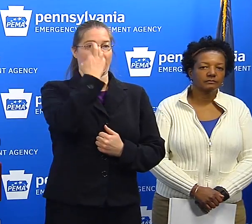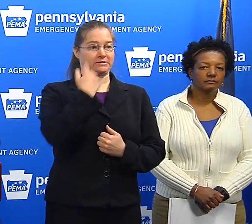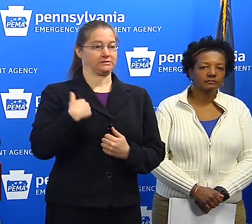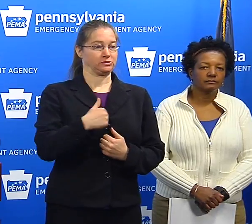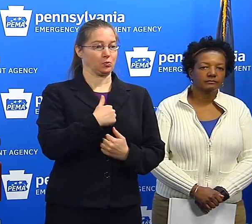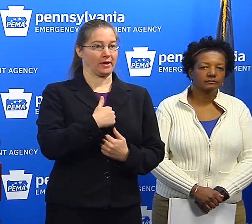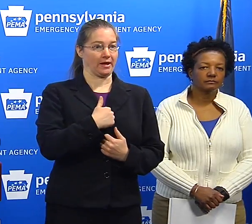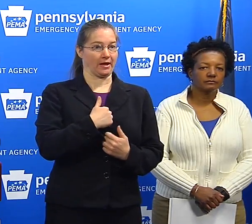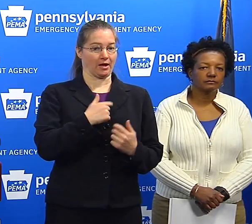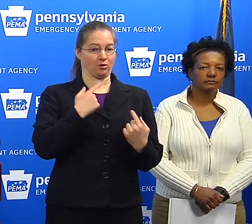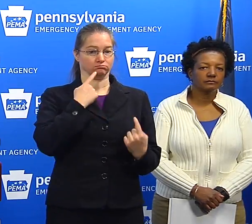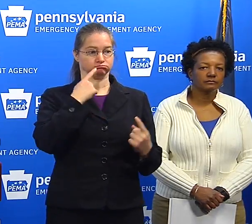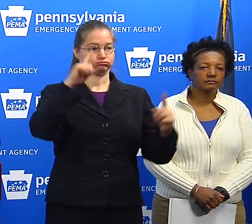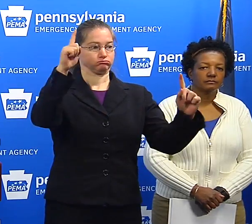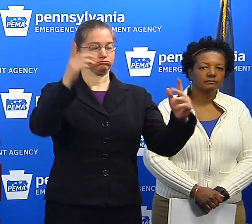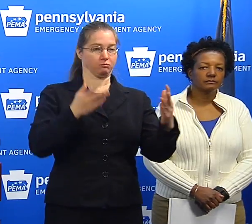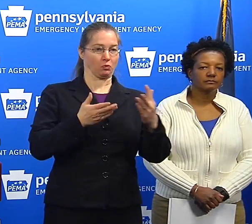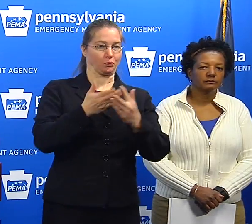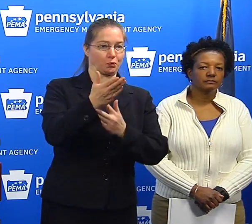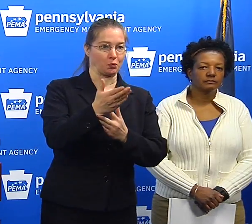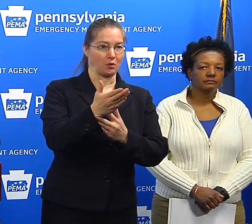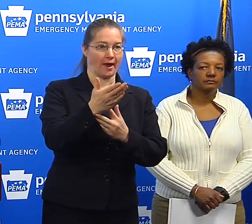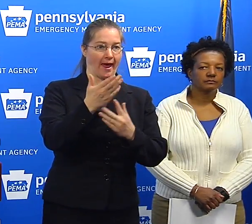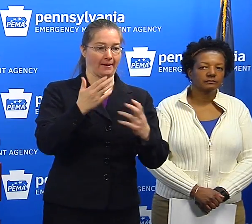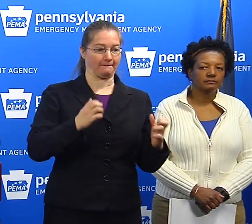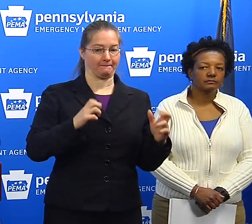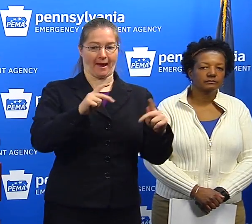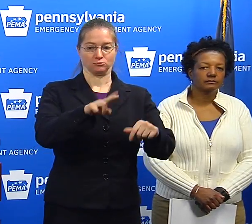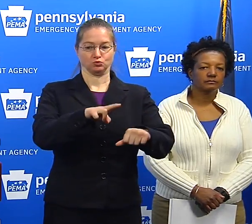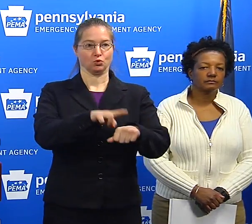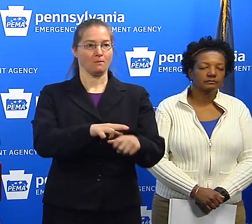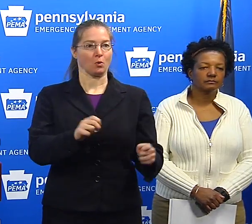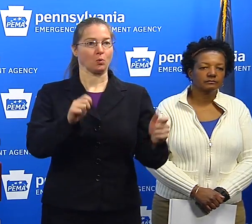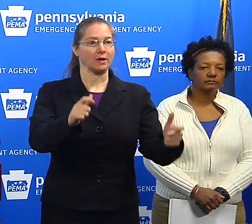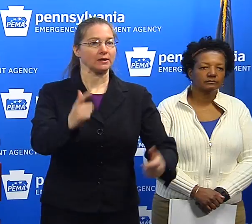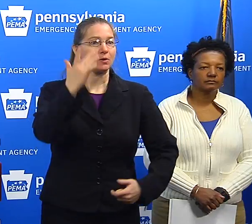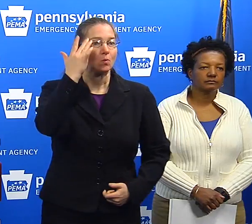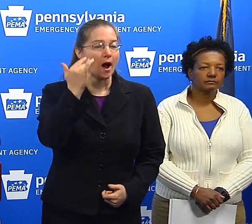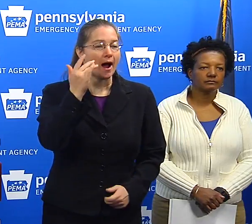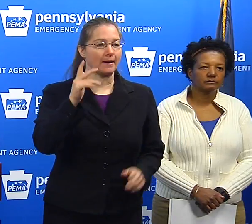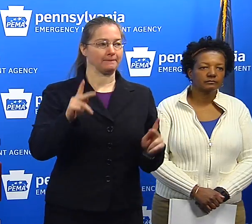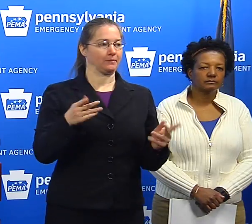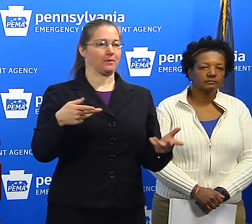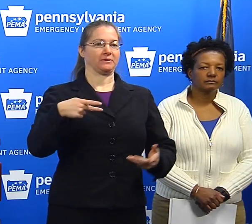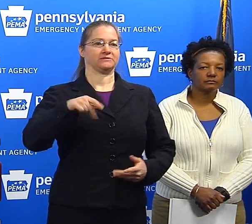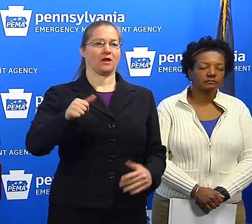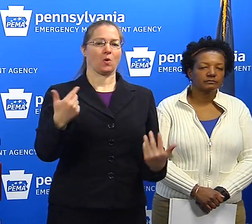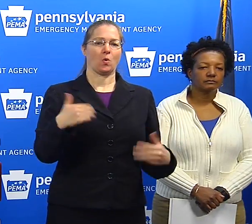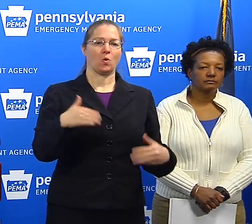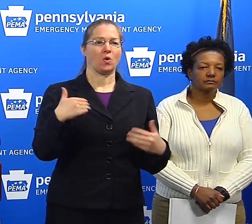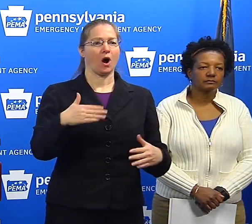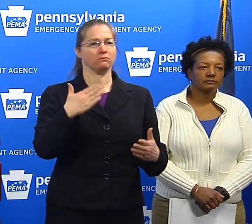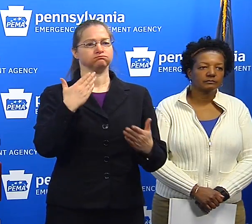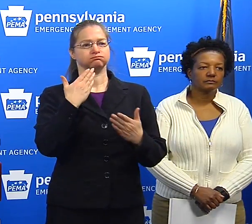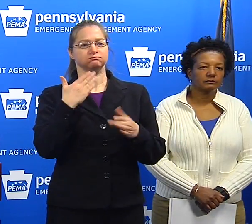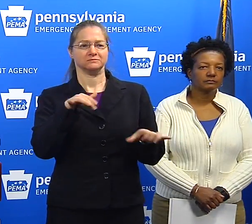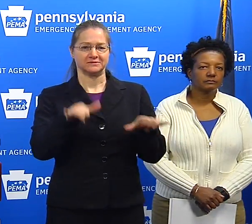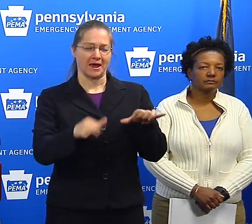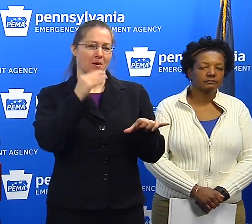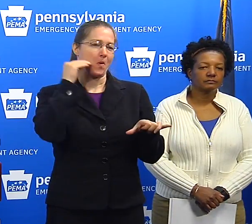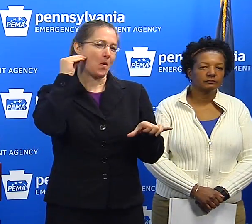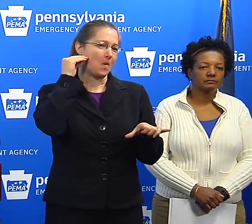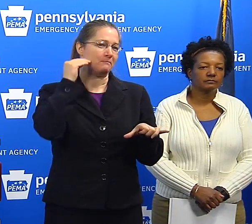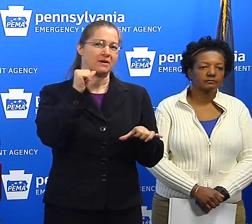recover so quickly is because the people of Pennsylvania exercised real restraint and stayed off the